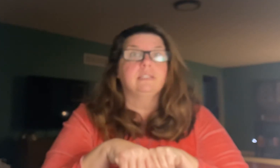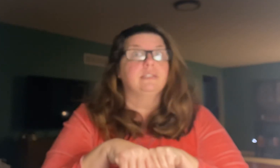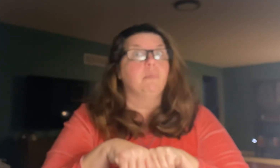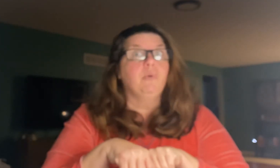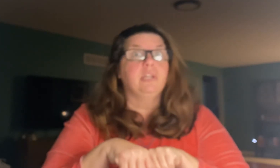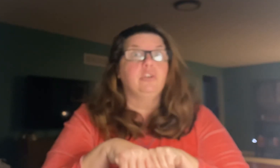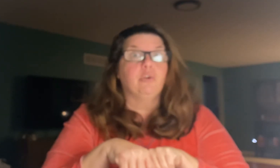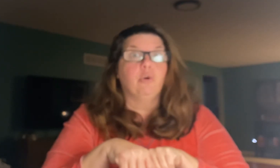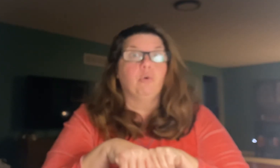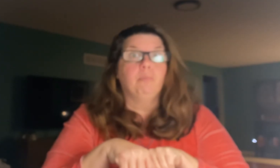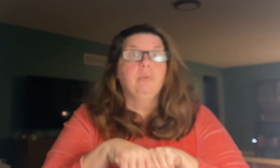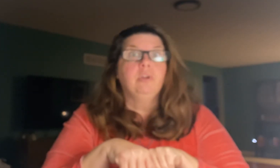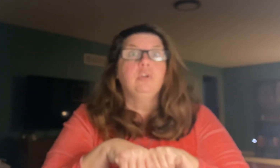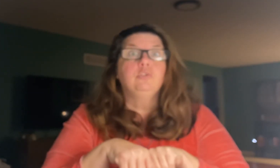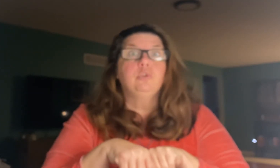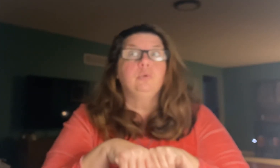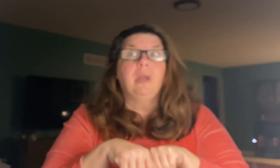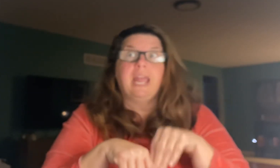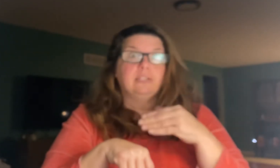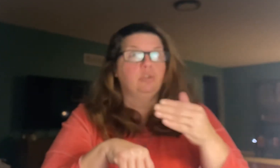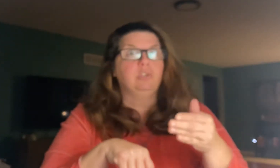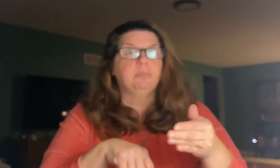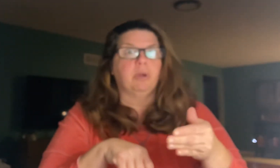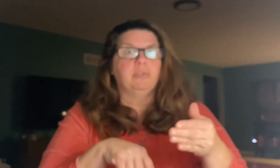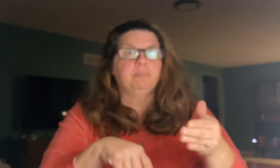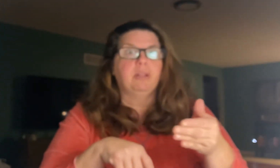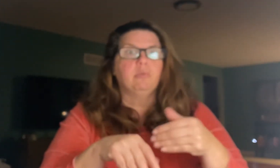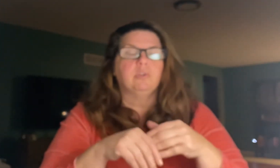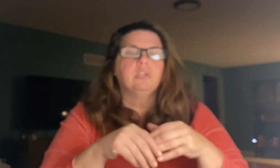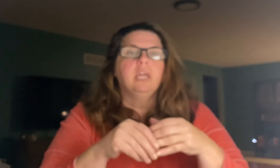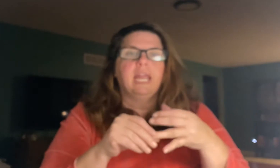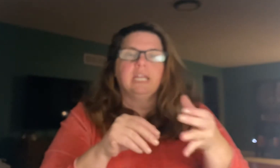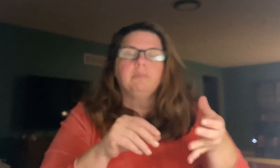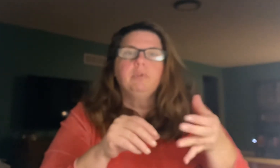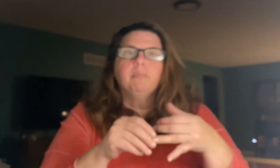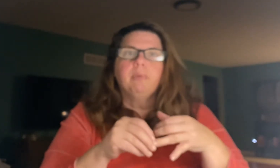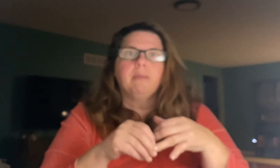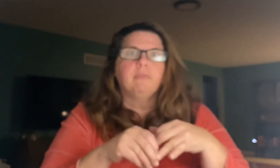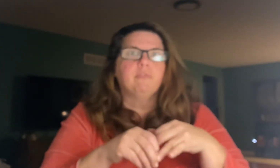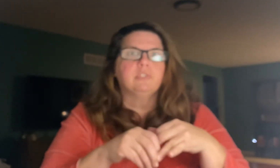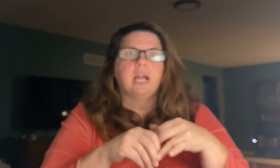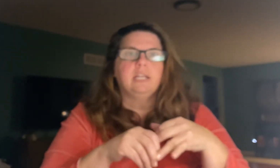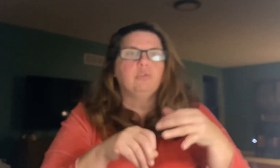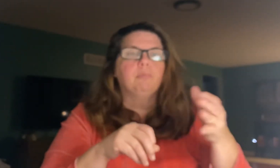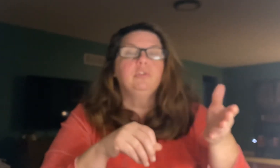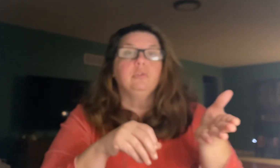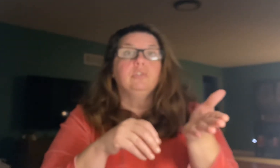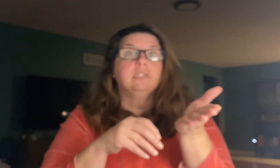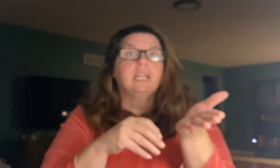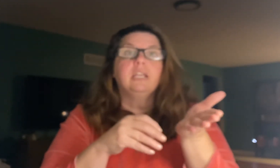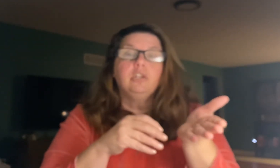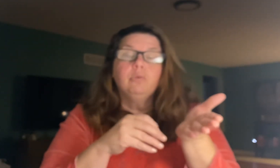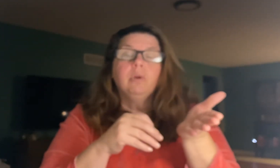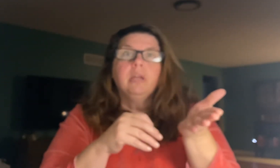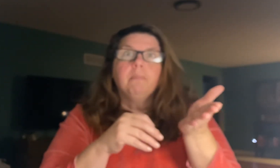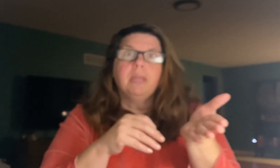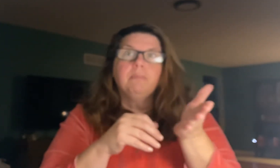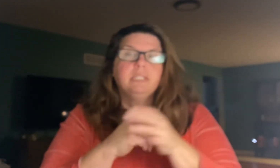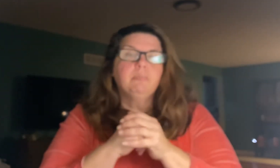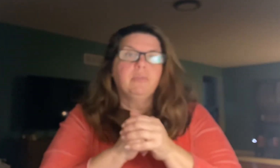someone in your home to ask you to spell the spelling words. Hand them your paper for tiny, normal, huge, and say, can you make me spell these